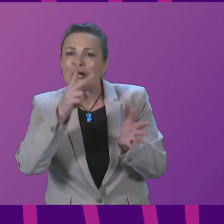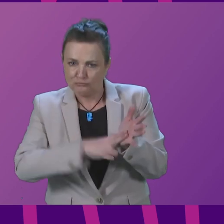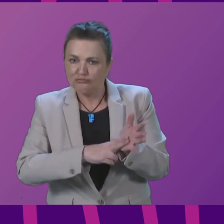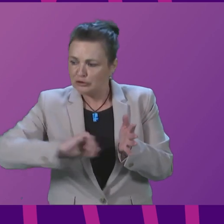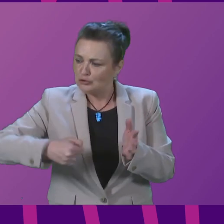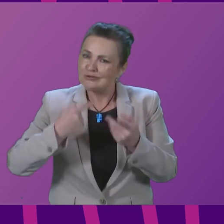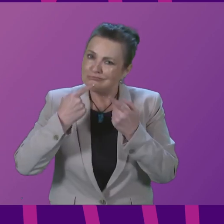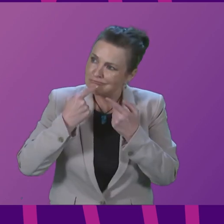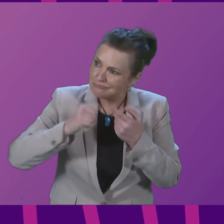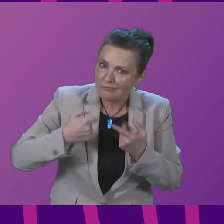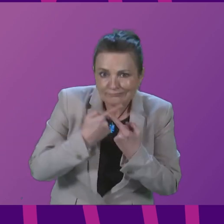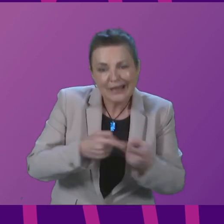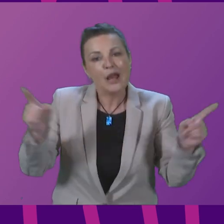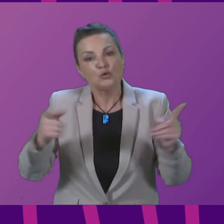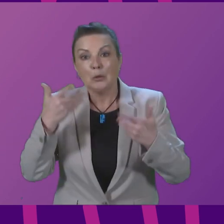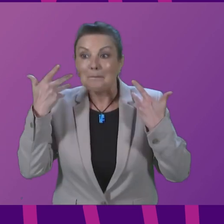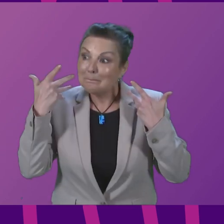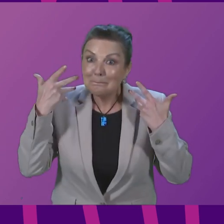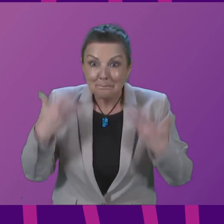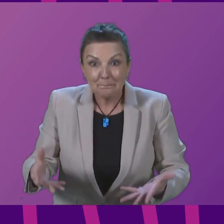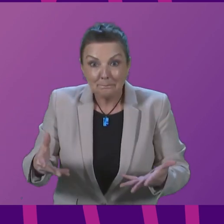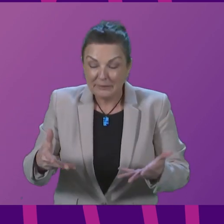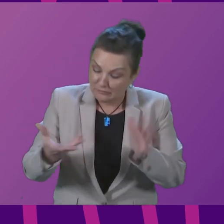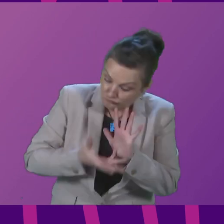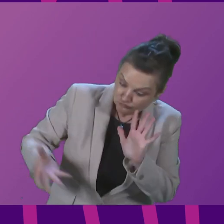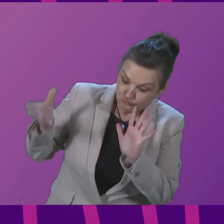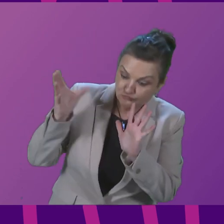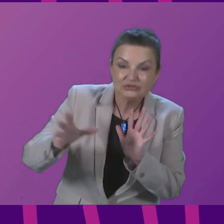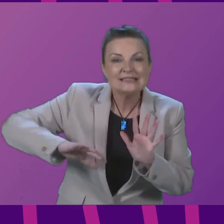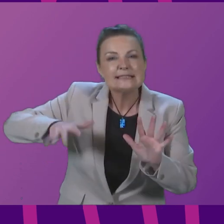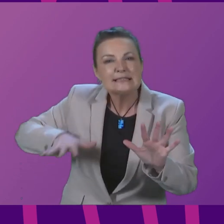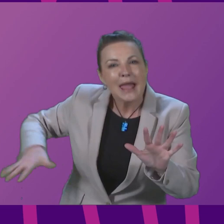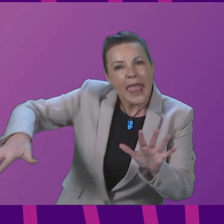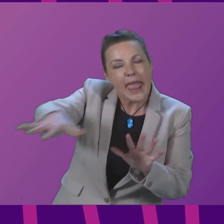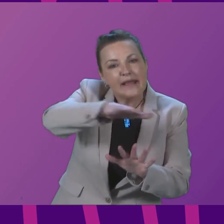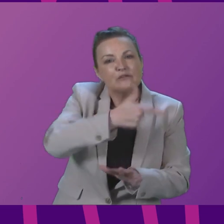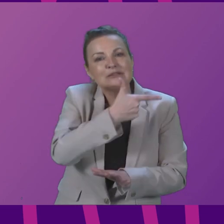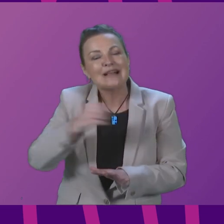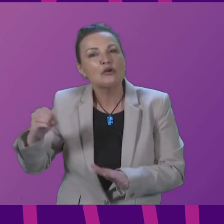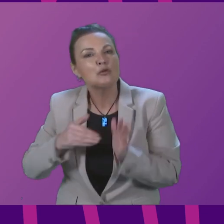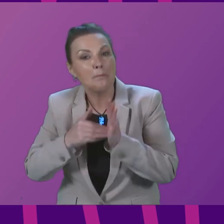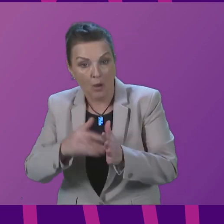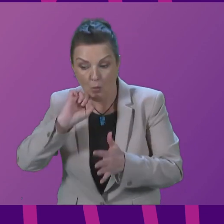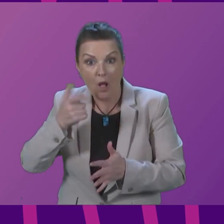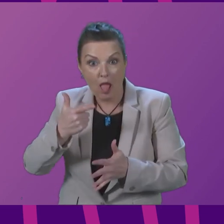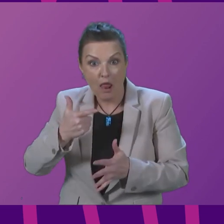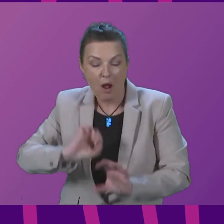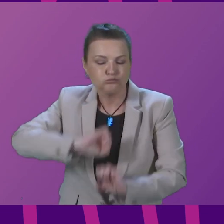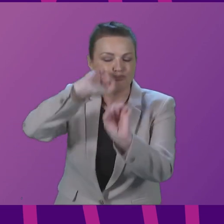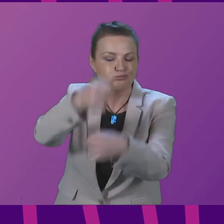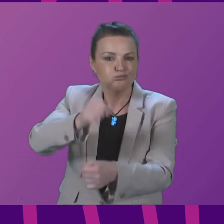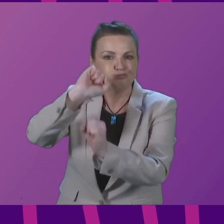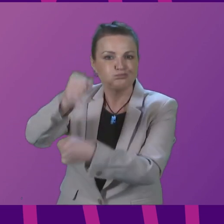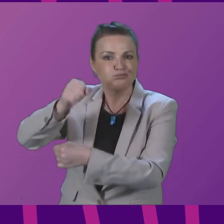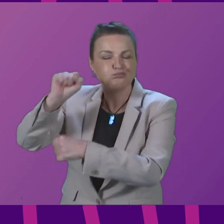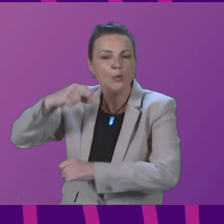sold the lion's share of Scotland's seabed for £700 million. On it will be built huge wind farms.